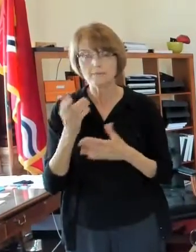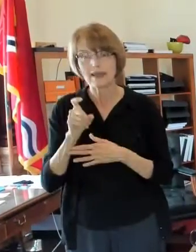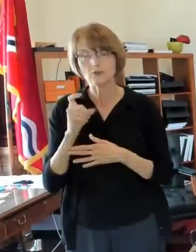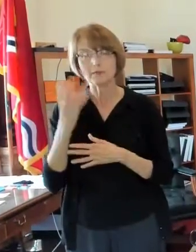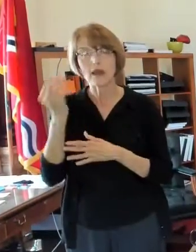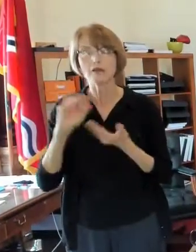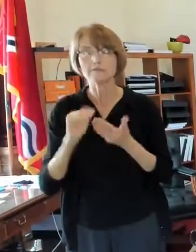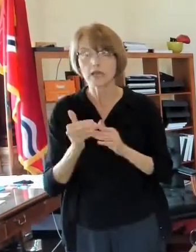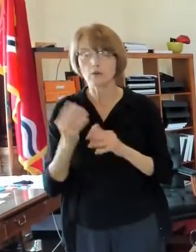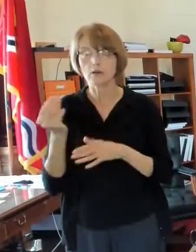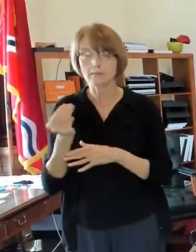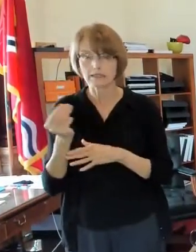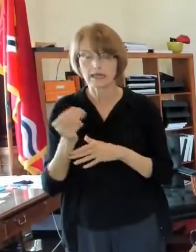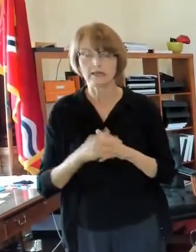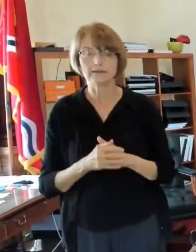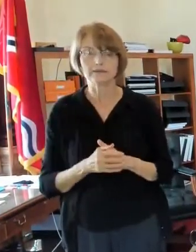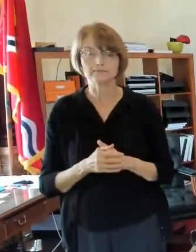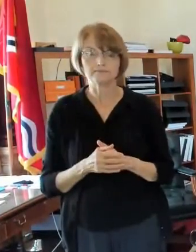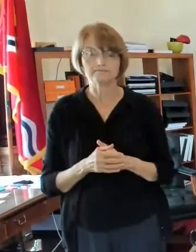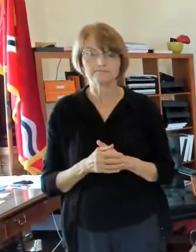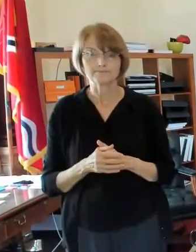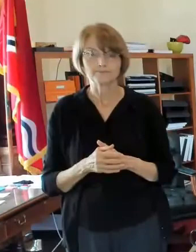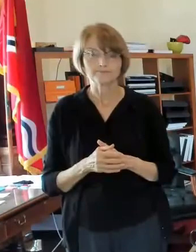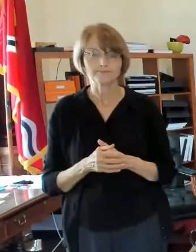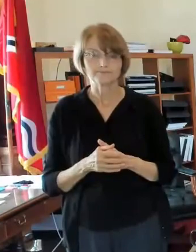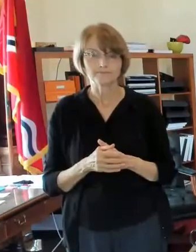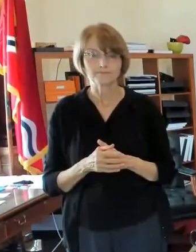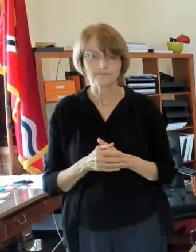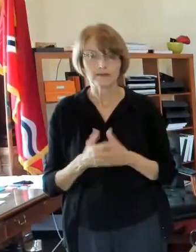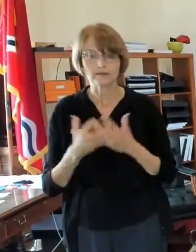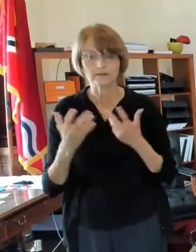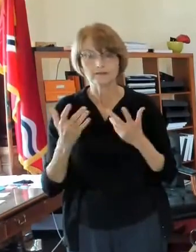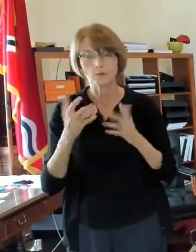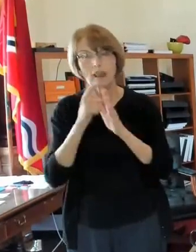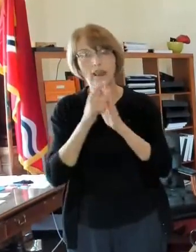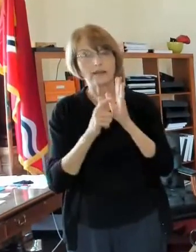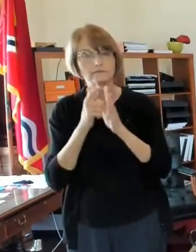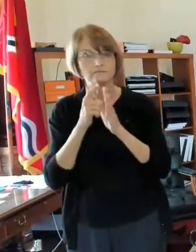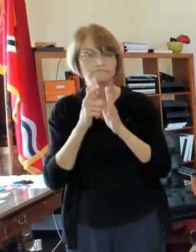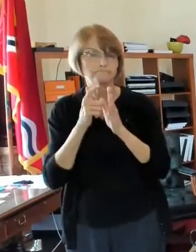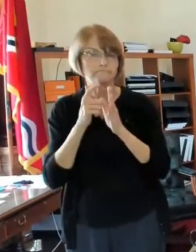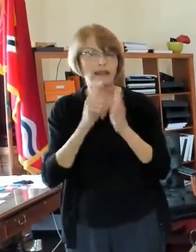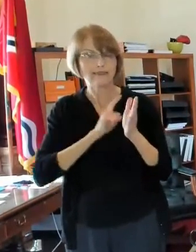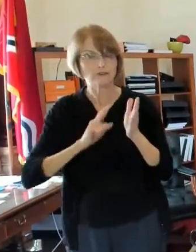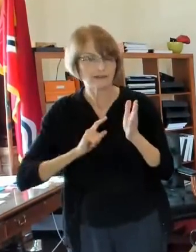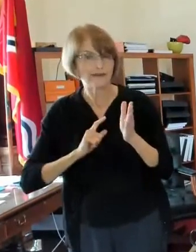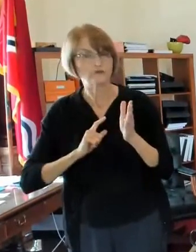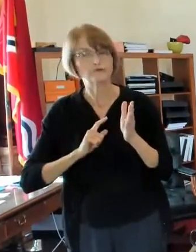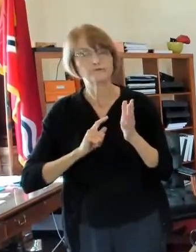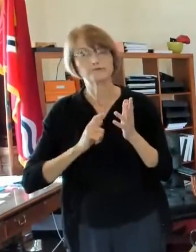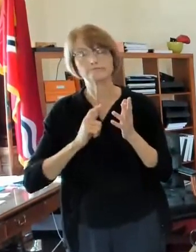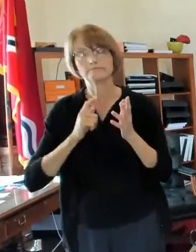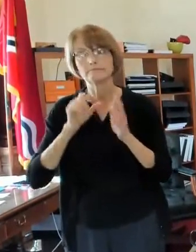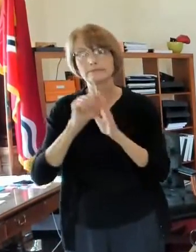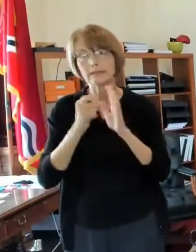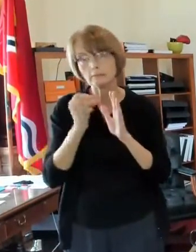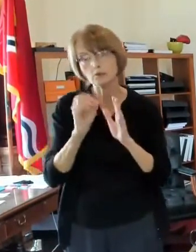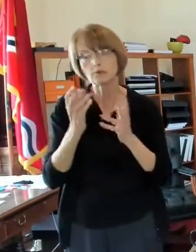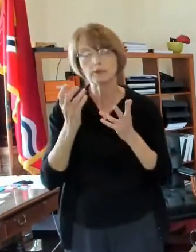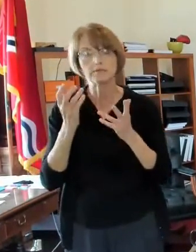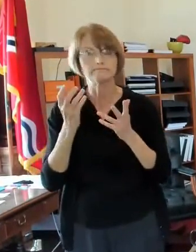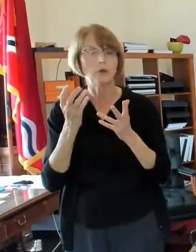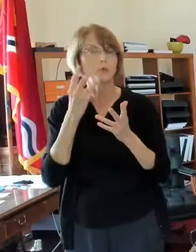be out of town on monday um to to deal with some legislation but we'll see that's still a little bit up in the air